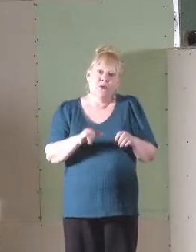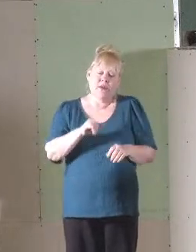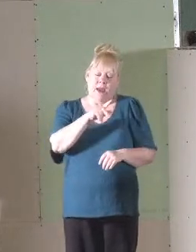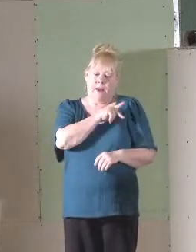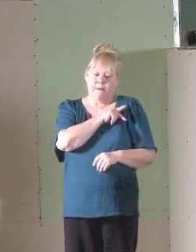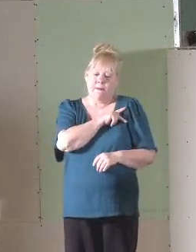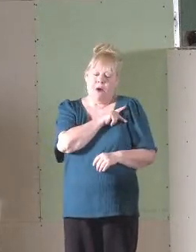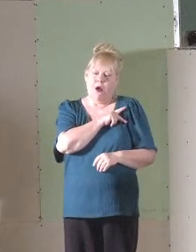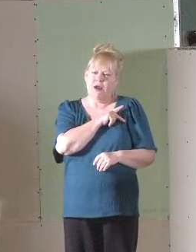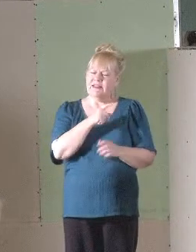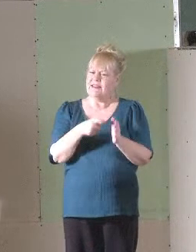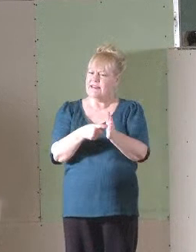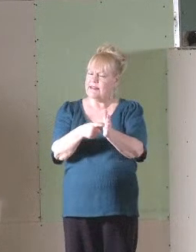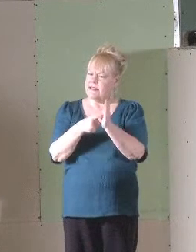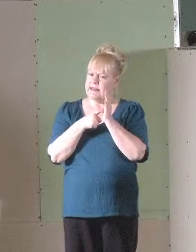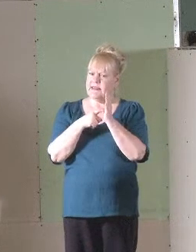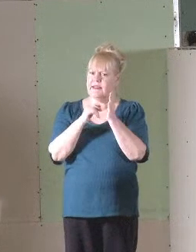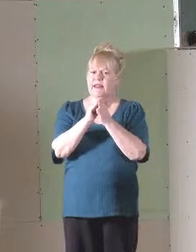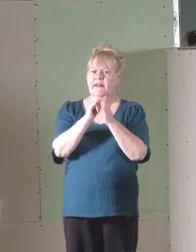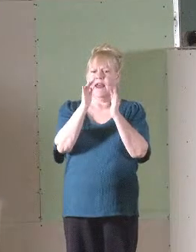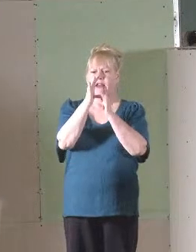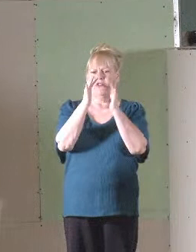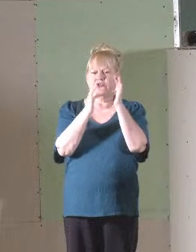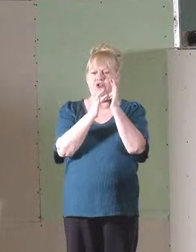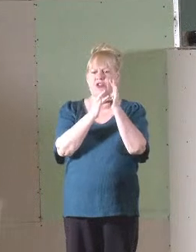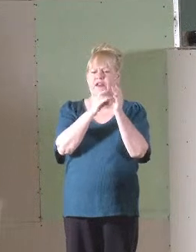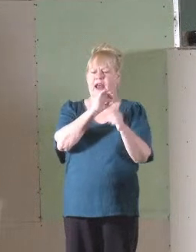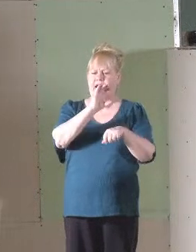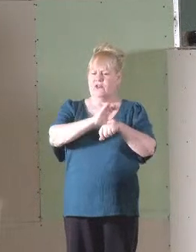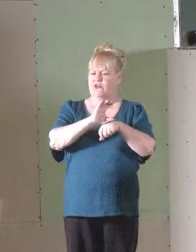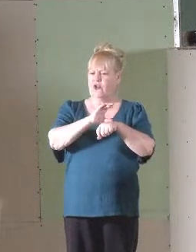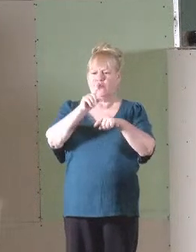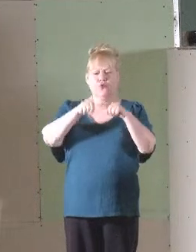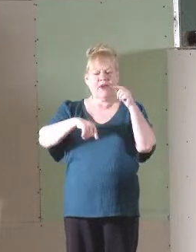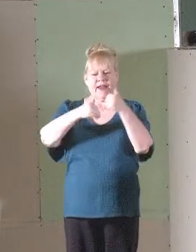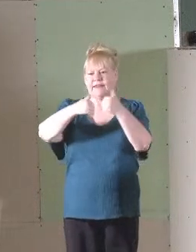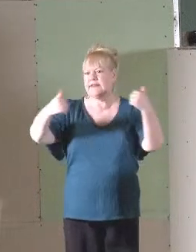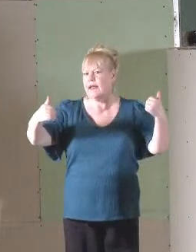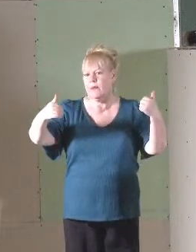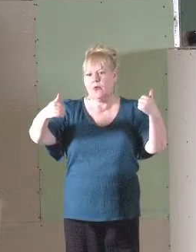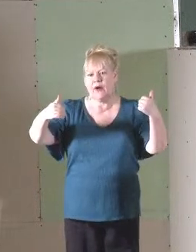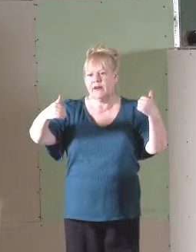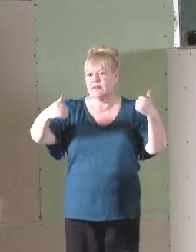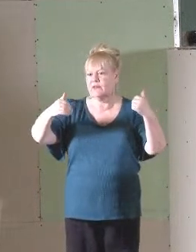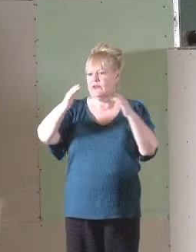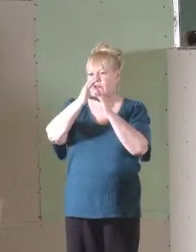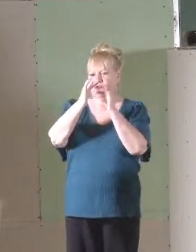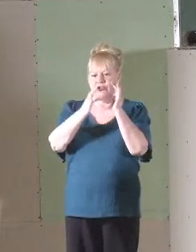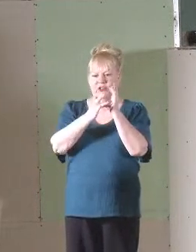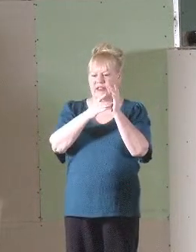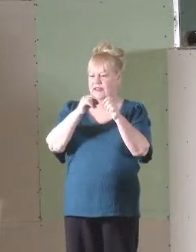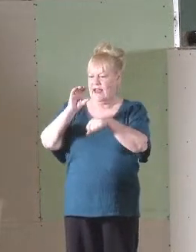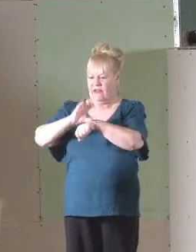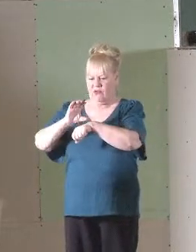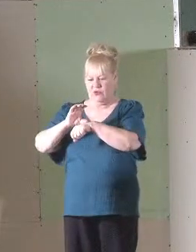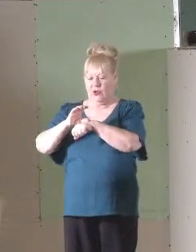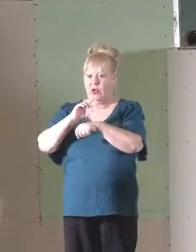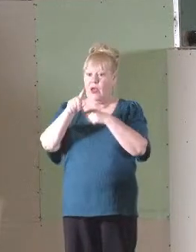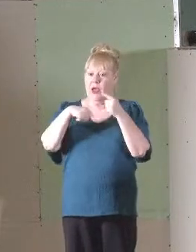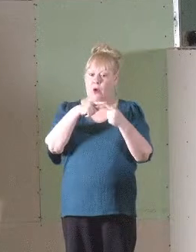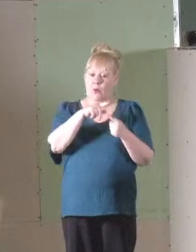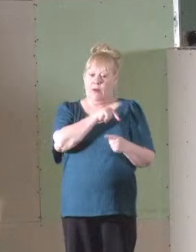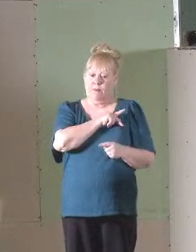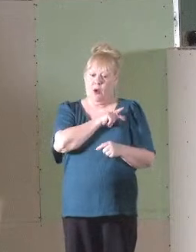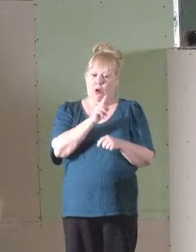Paul is insisting that Christ and the church are inseparable. And most of the time, when Paul